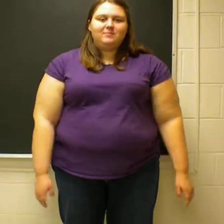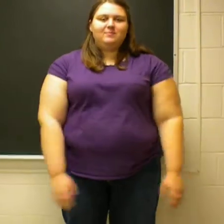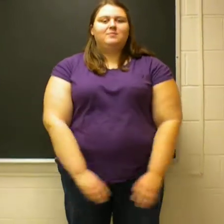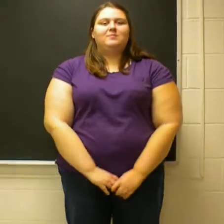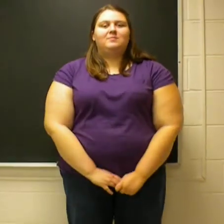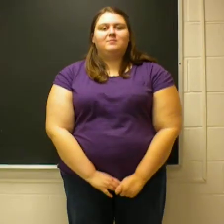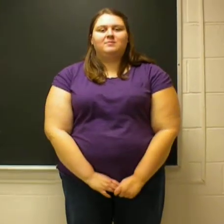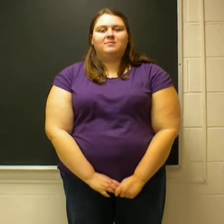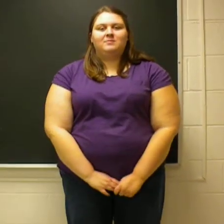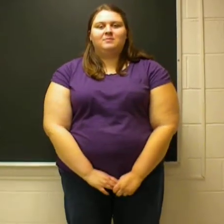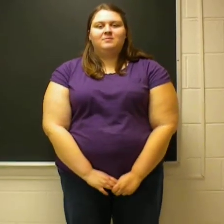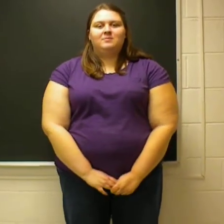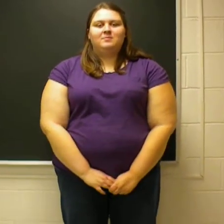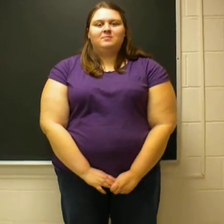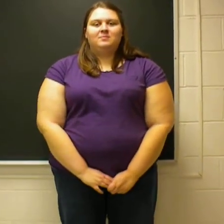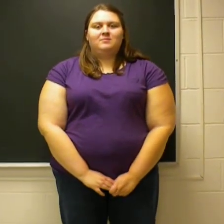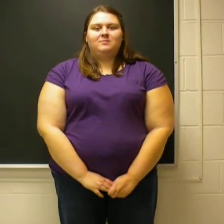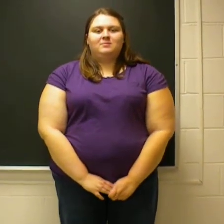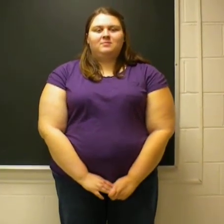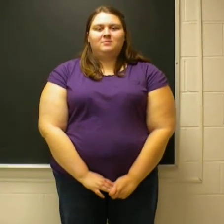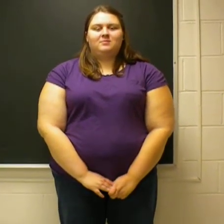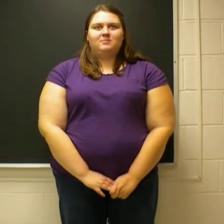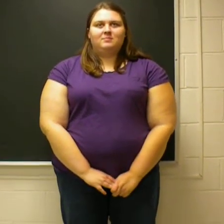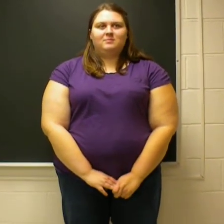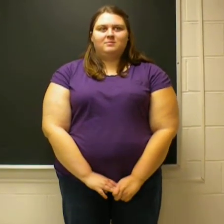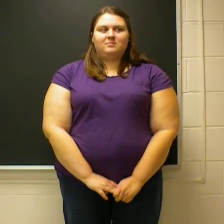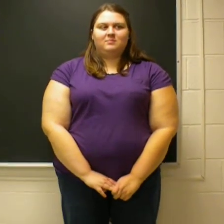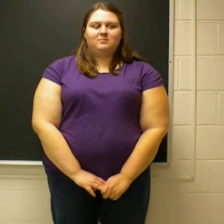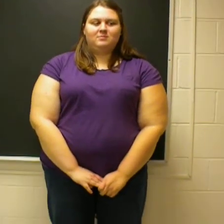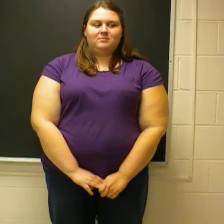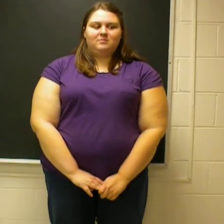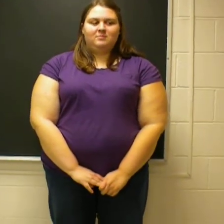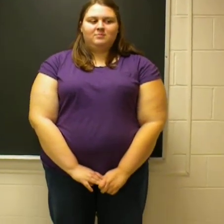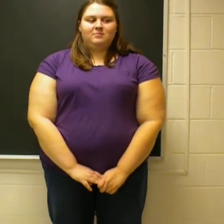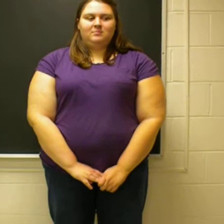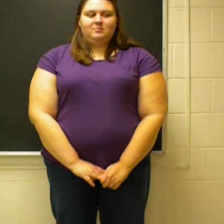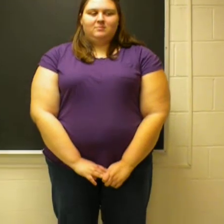Many women today are torn between responsibilities at home and on the job.